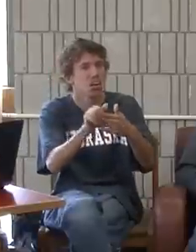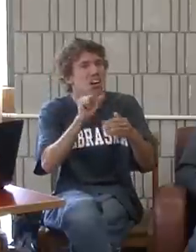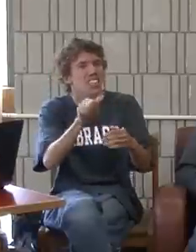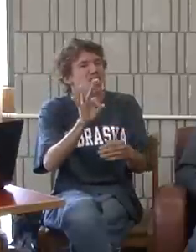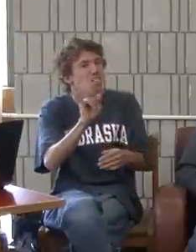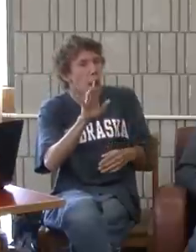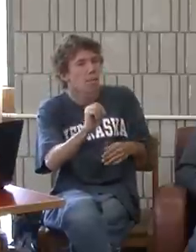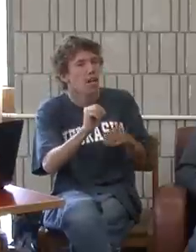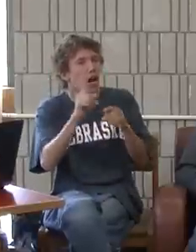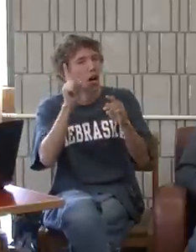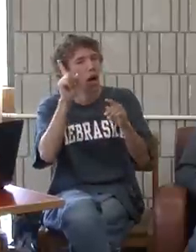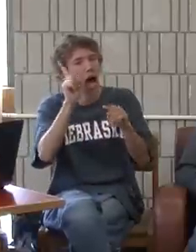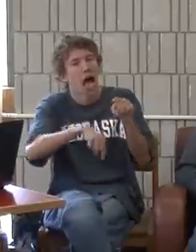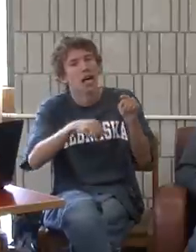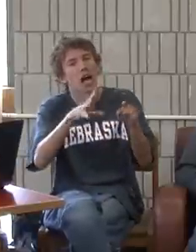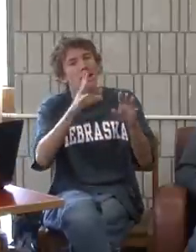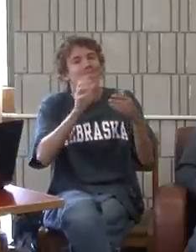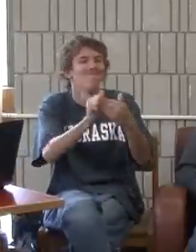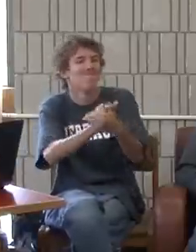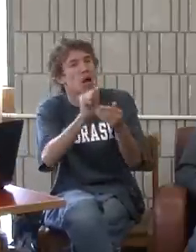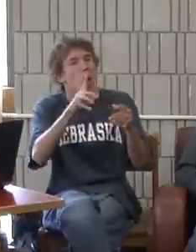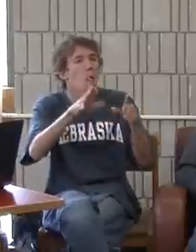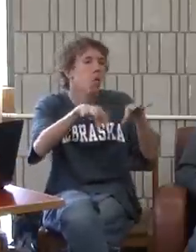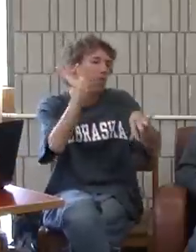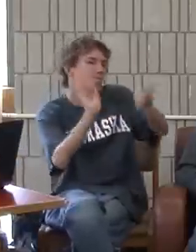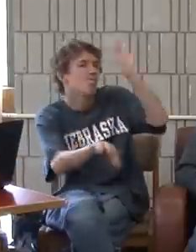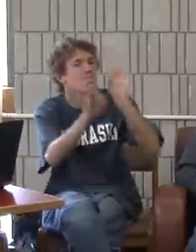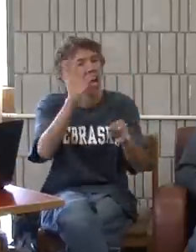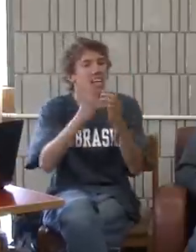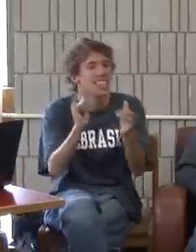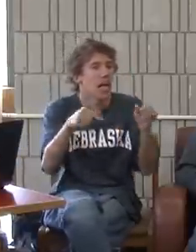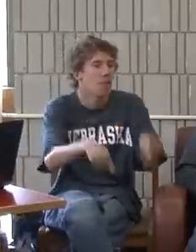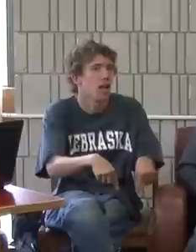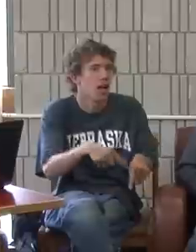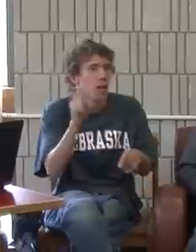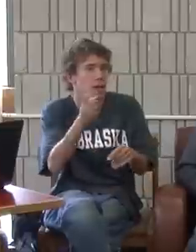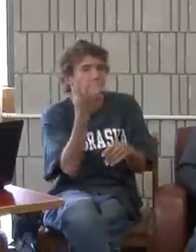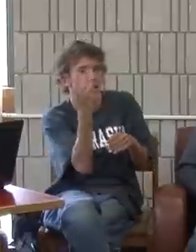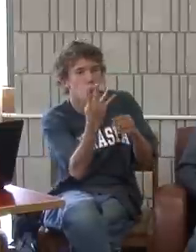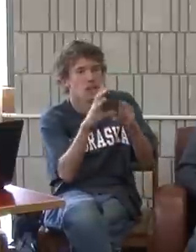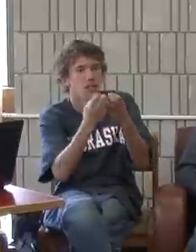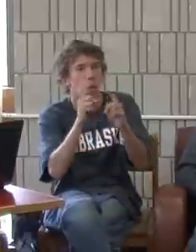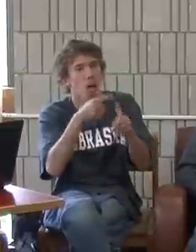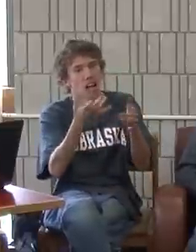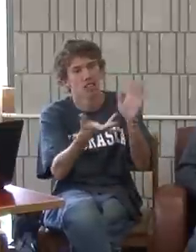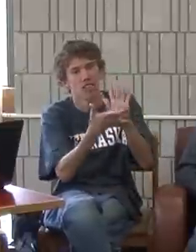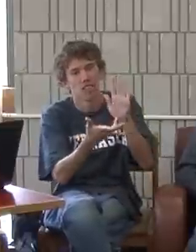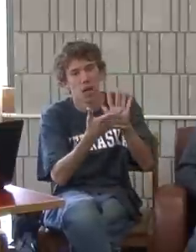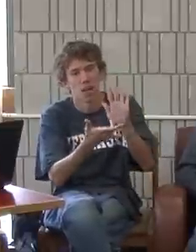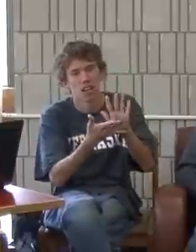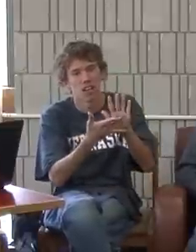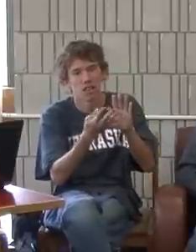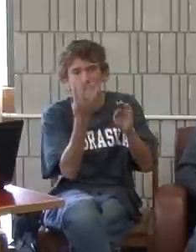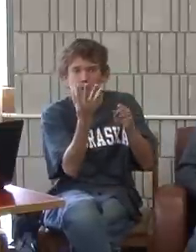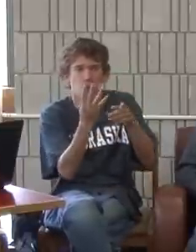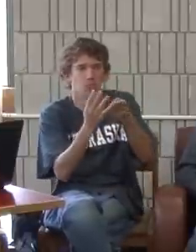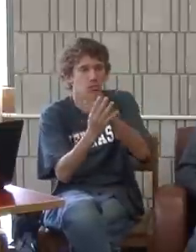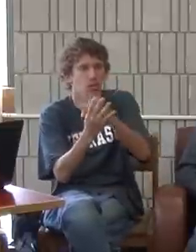more flexible than Gallaudet. In Gallaudet, it was a bit more strict about what you